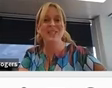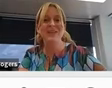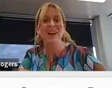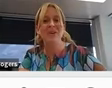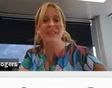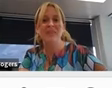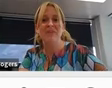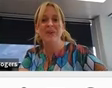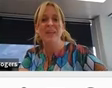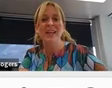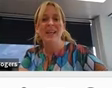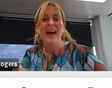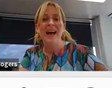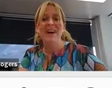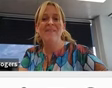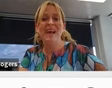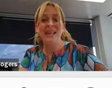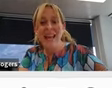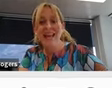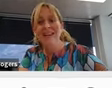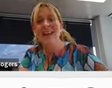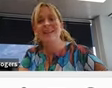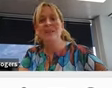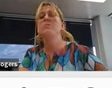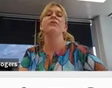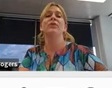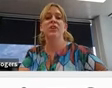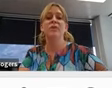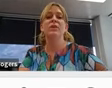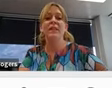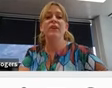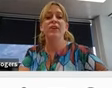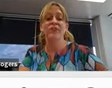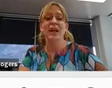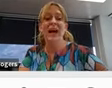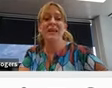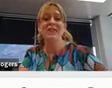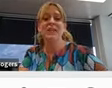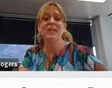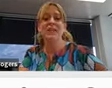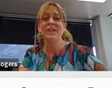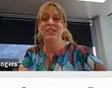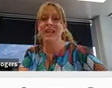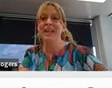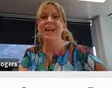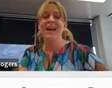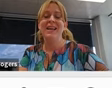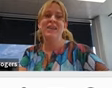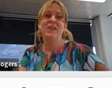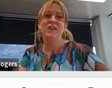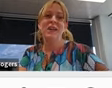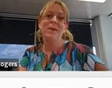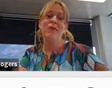back on to this. So we had a great day filming. Again, as I mentioned before, Chella was in the original cast. We didn't manage to get